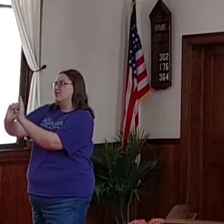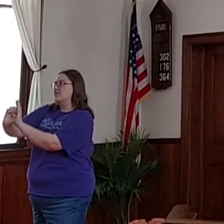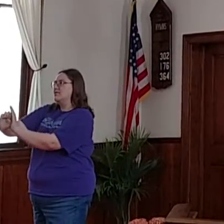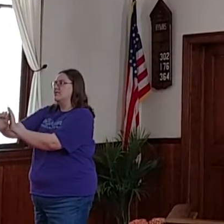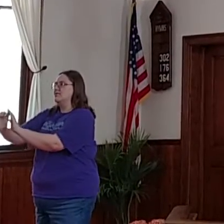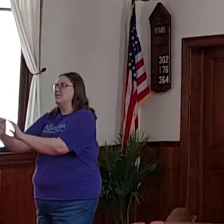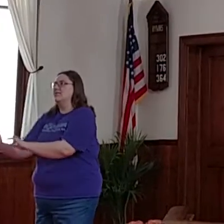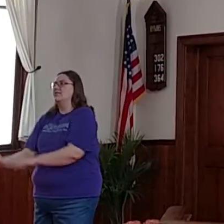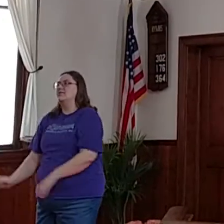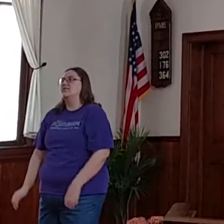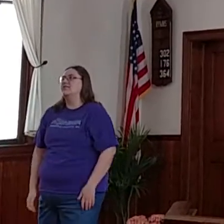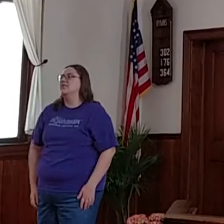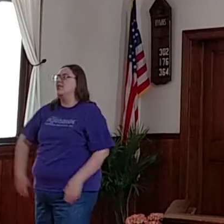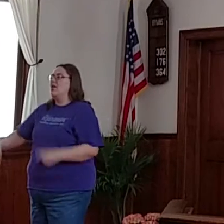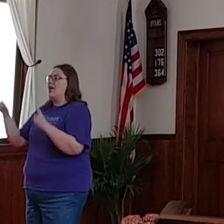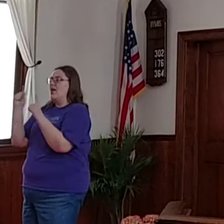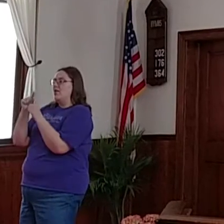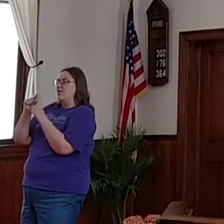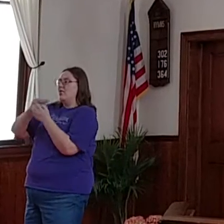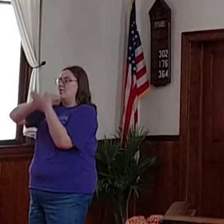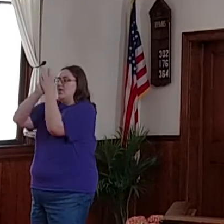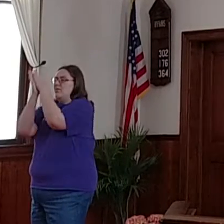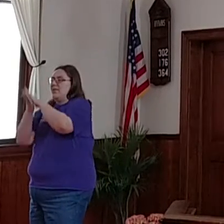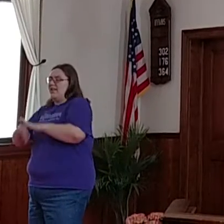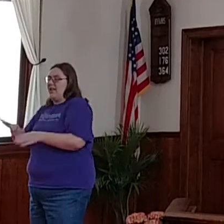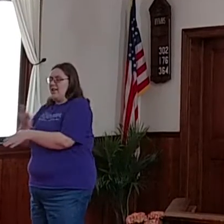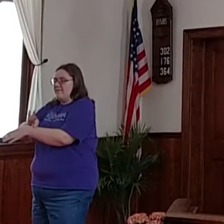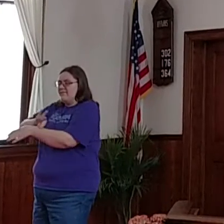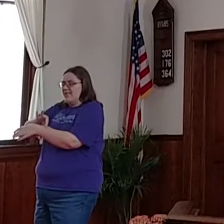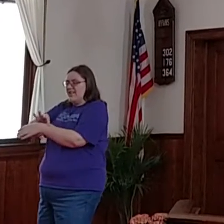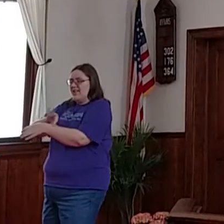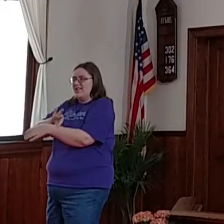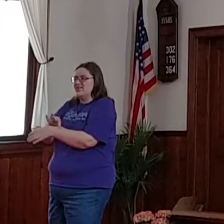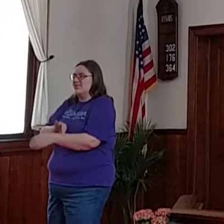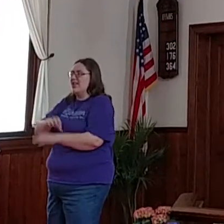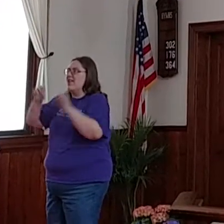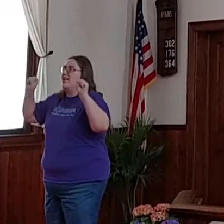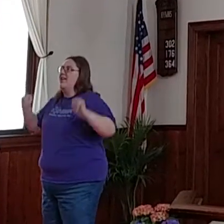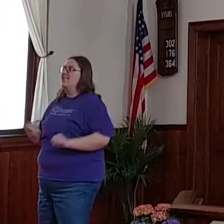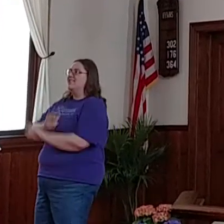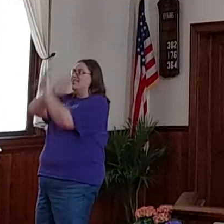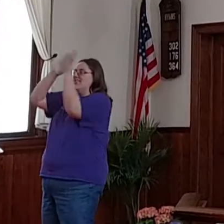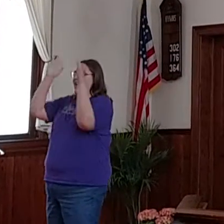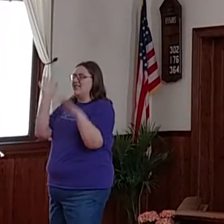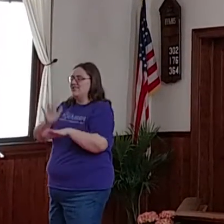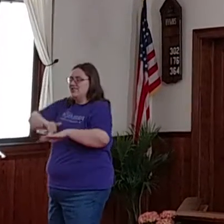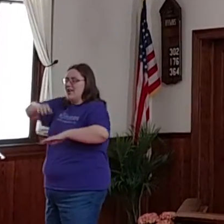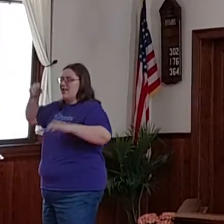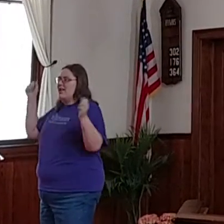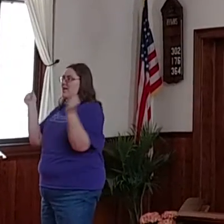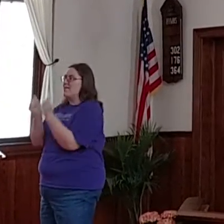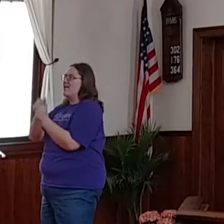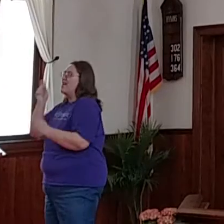is thee. Word became flesh and the light shined among